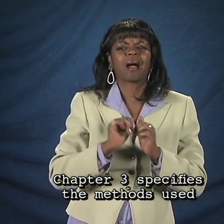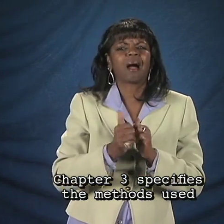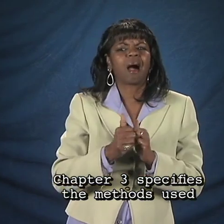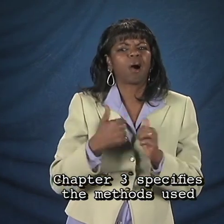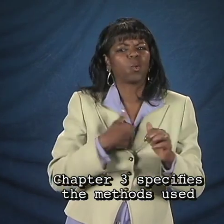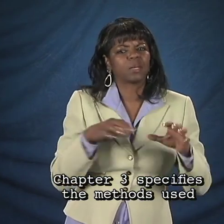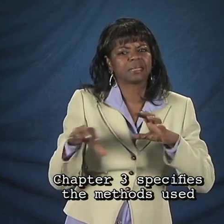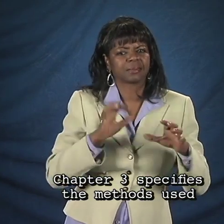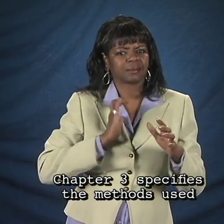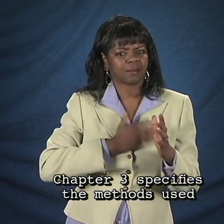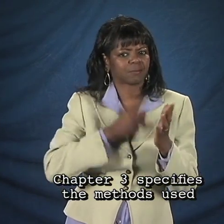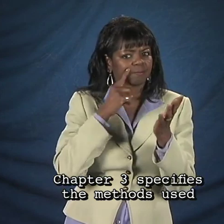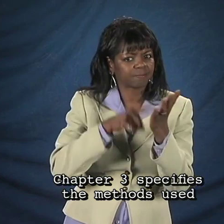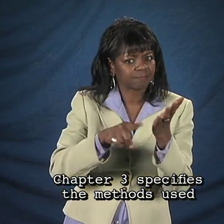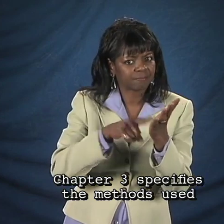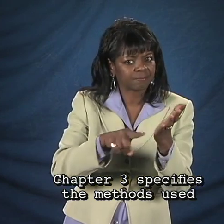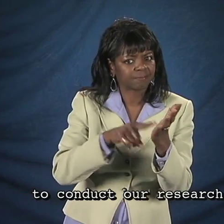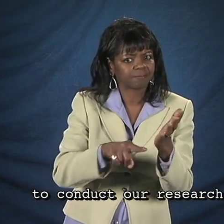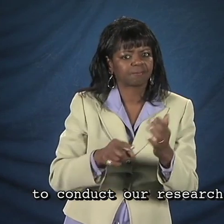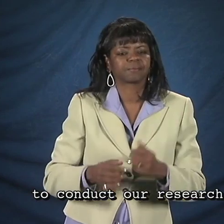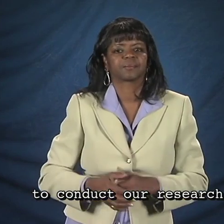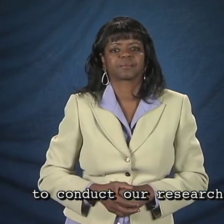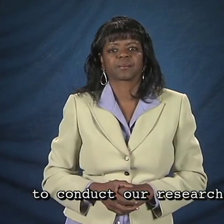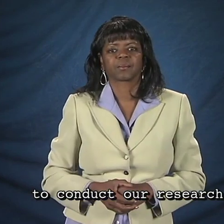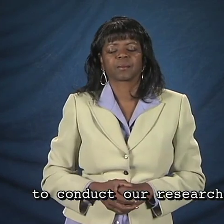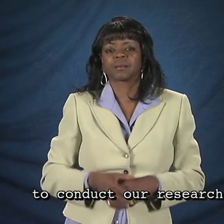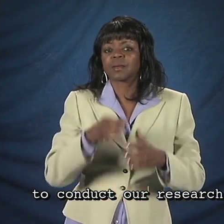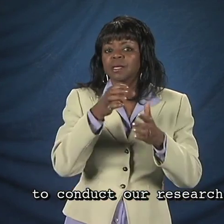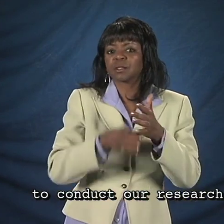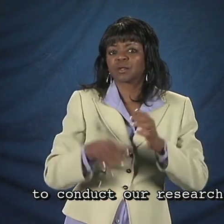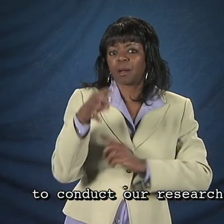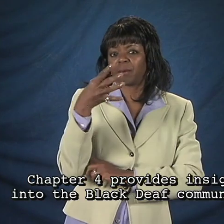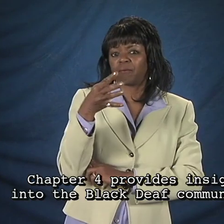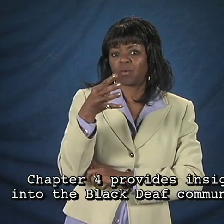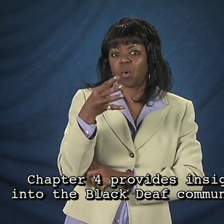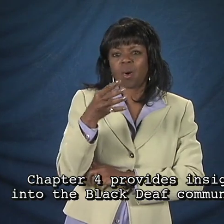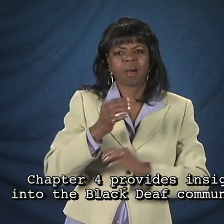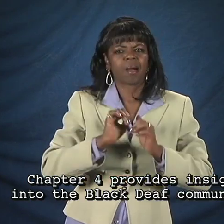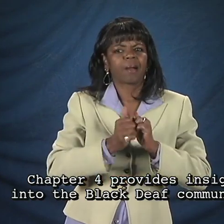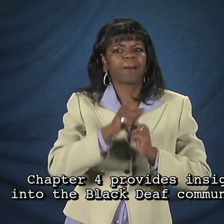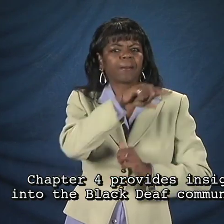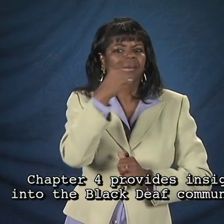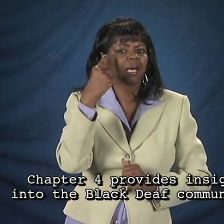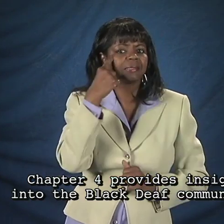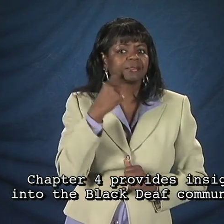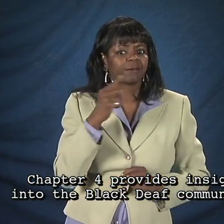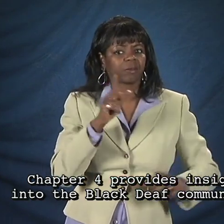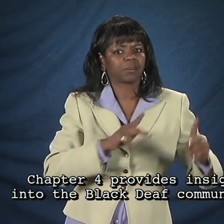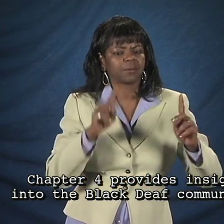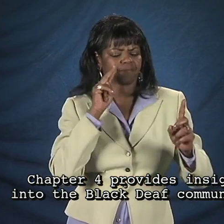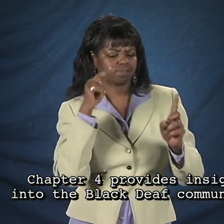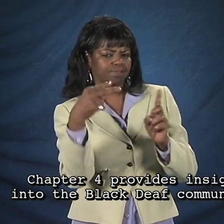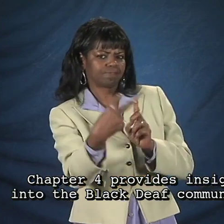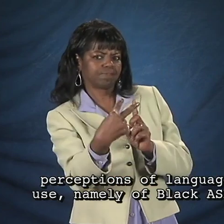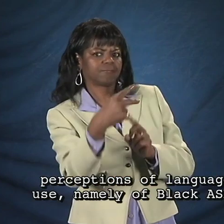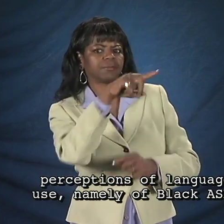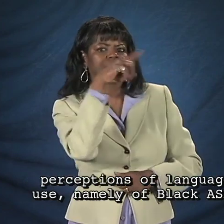Chapter 3 specifies the methods used to conduct our research. Chapter 4 provides insight into the Black Deaf community's